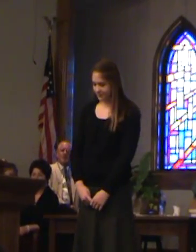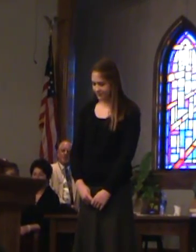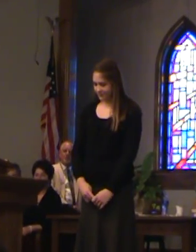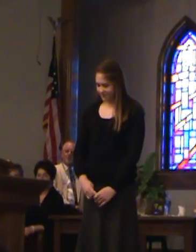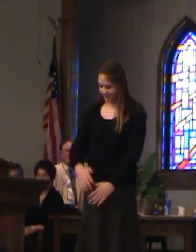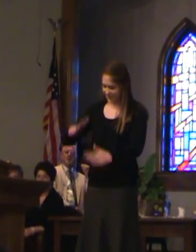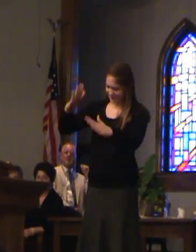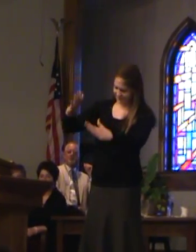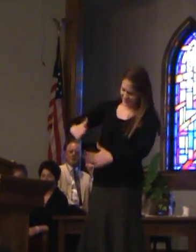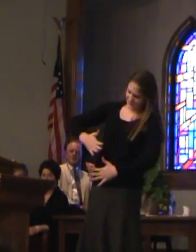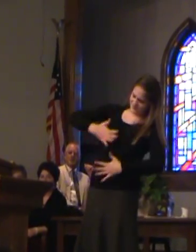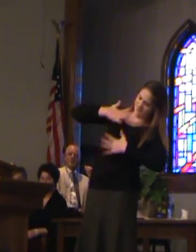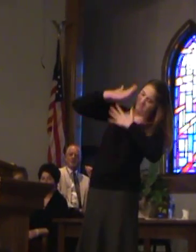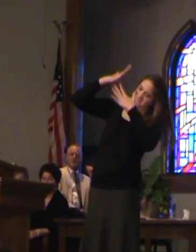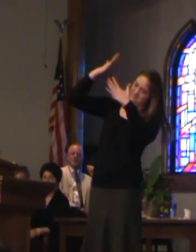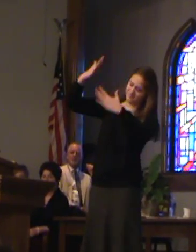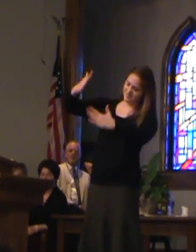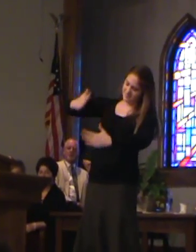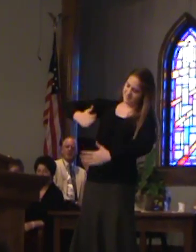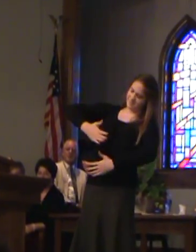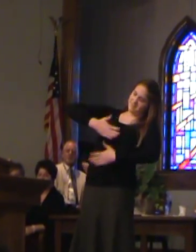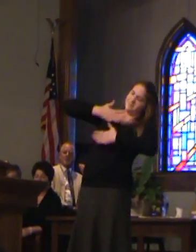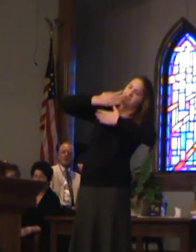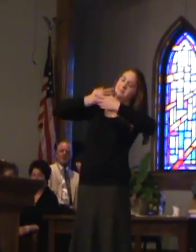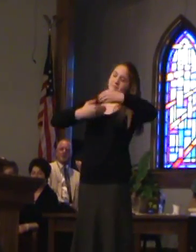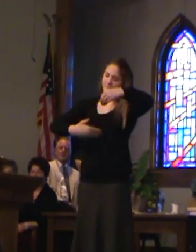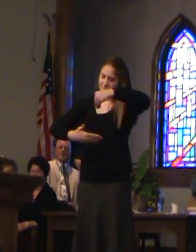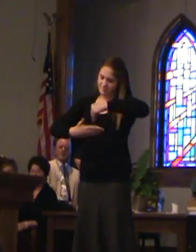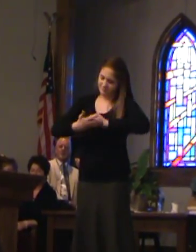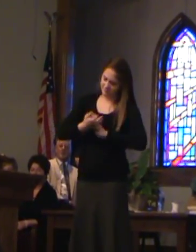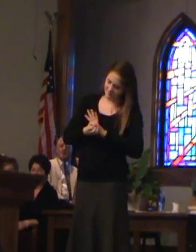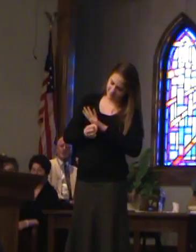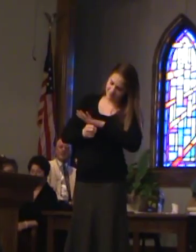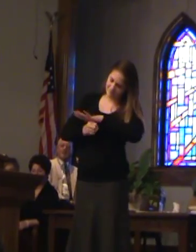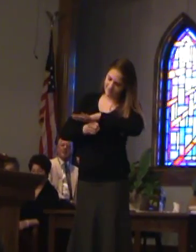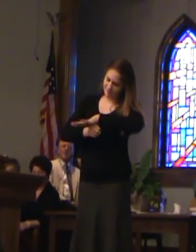Now there's a joy inside that I can't contain